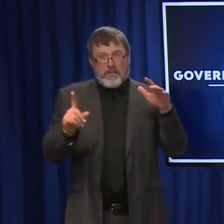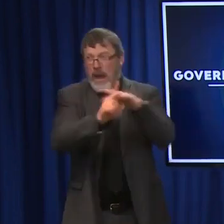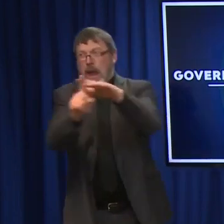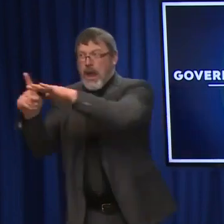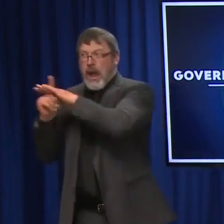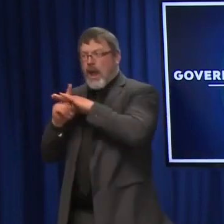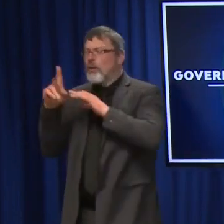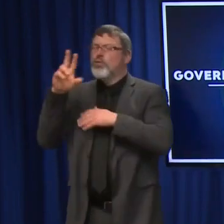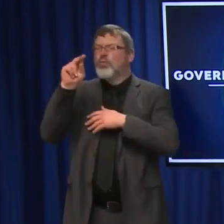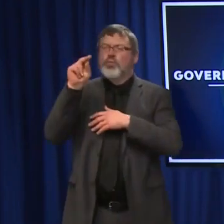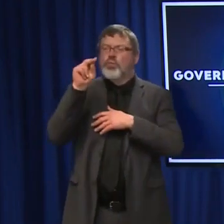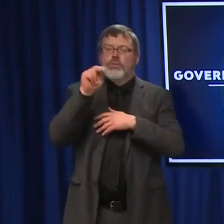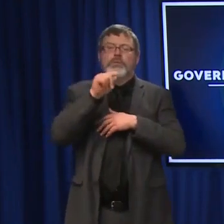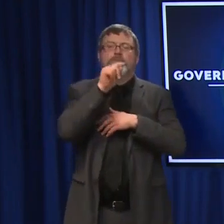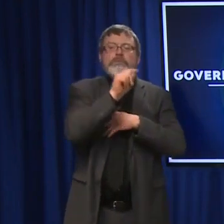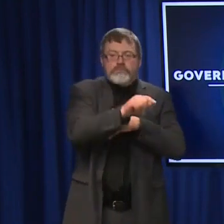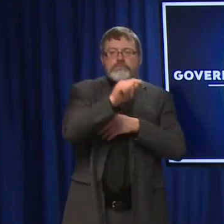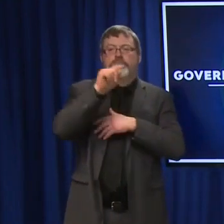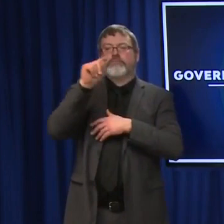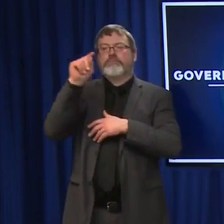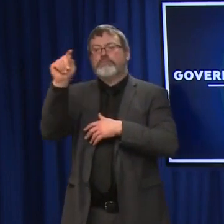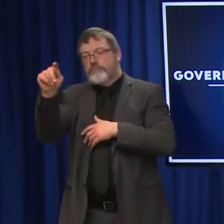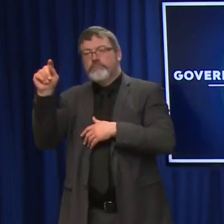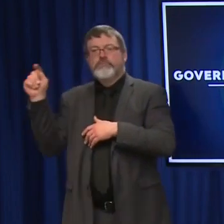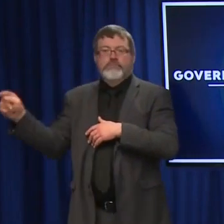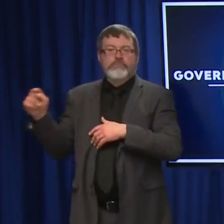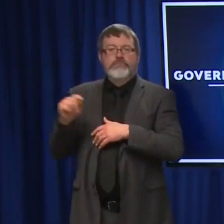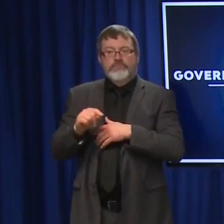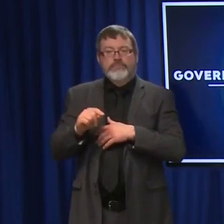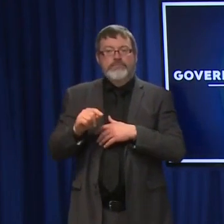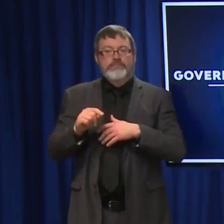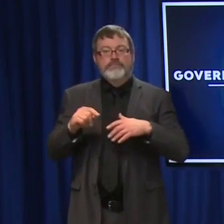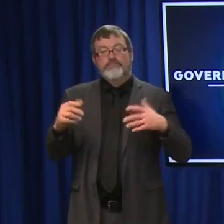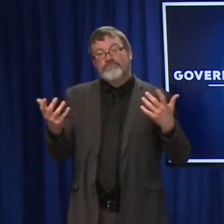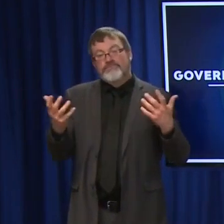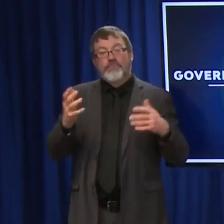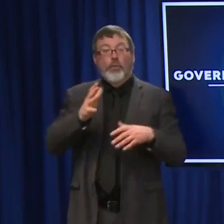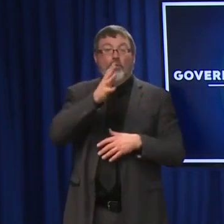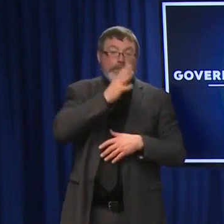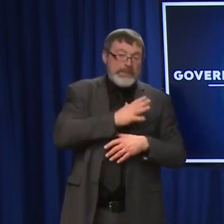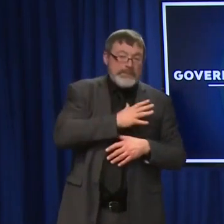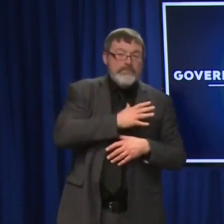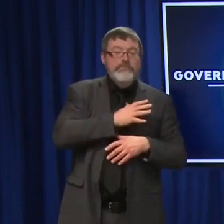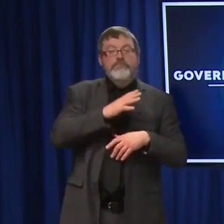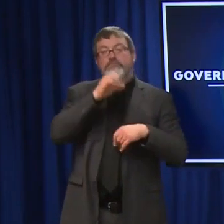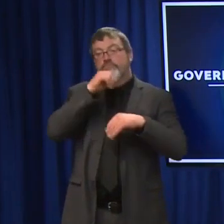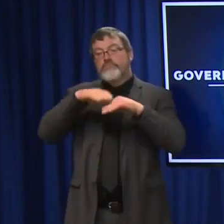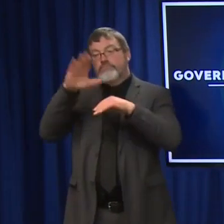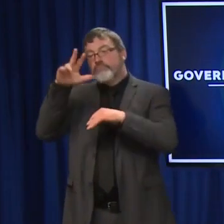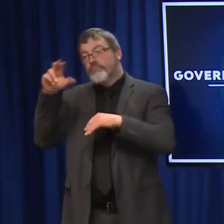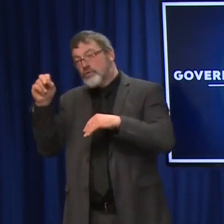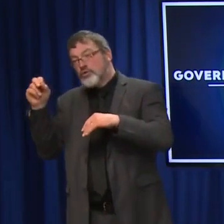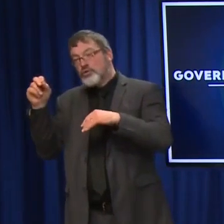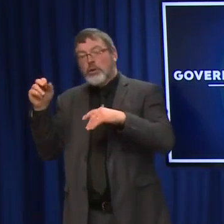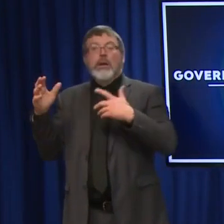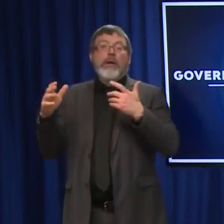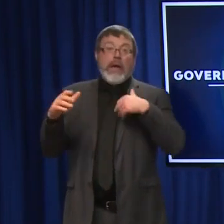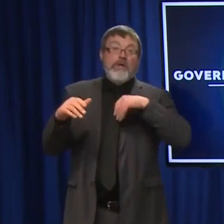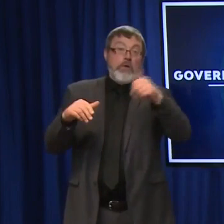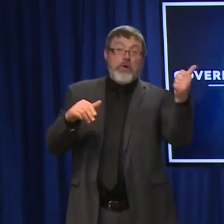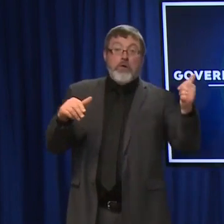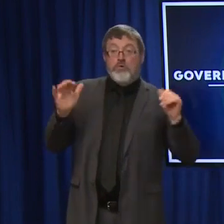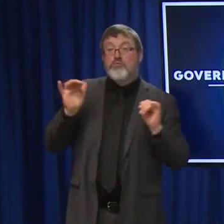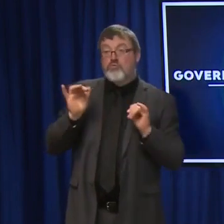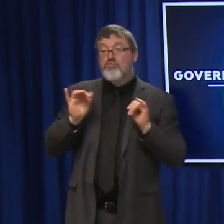females in their 30s and 40s, which were and still are the highest risk group for developing TTS, but they found that